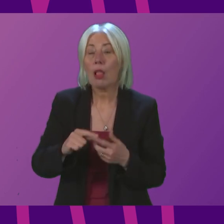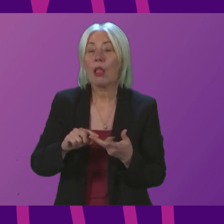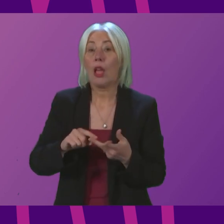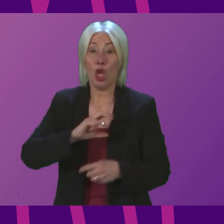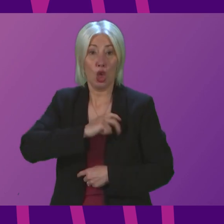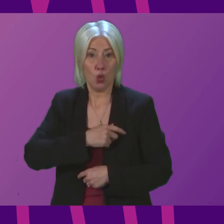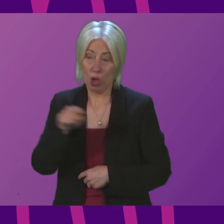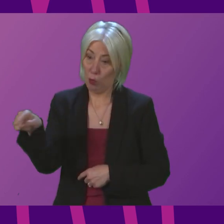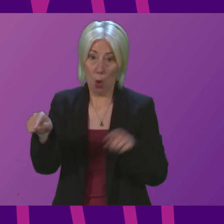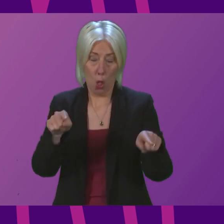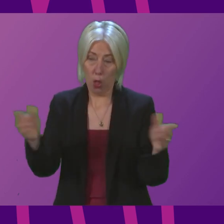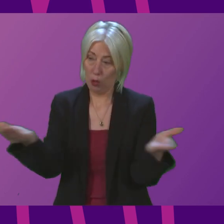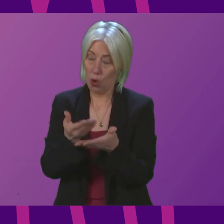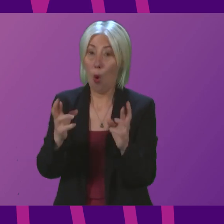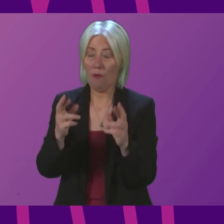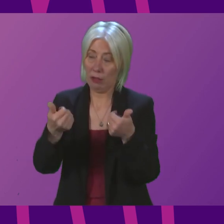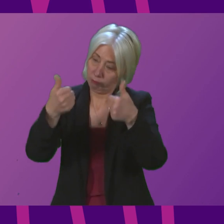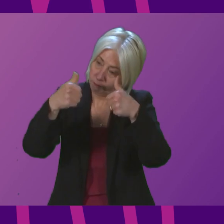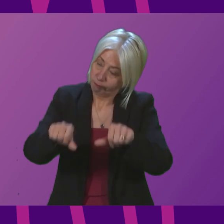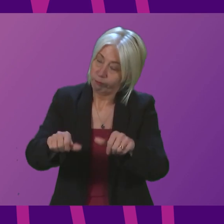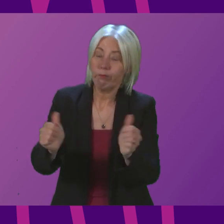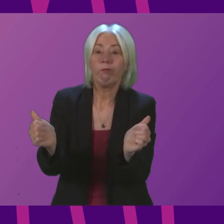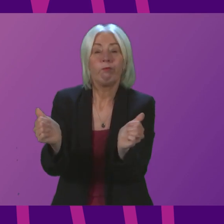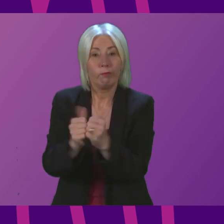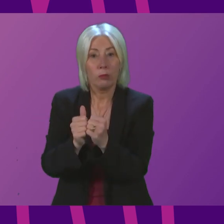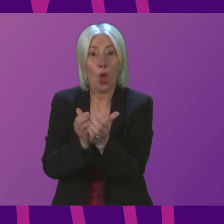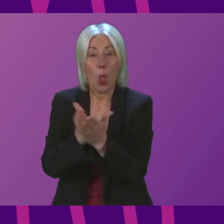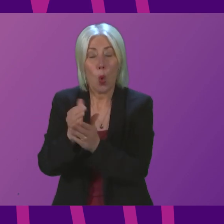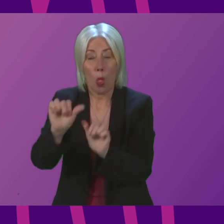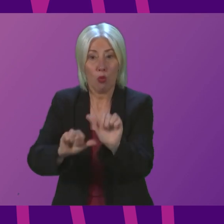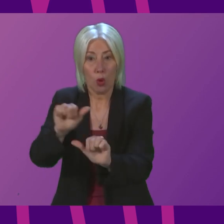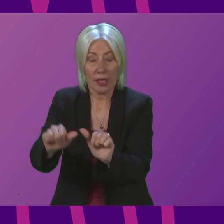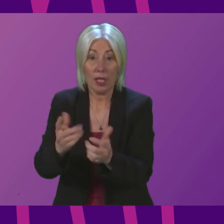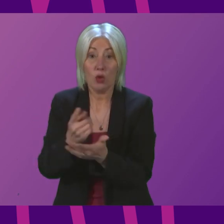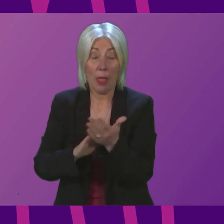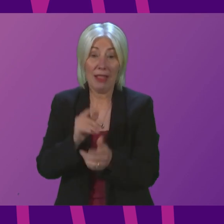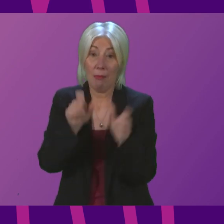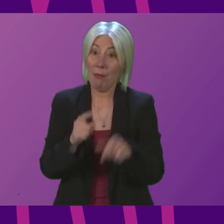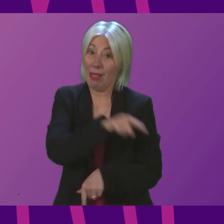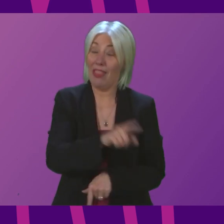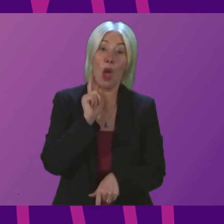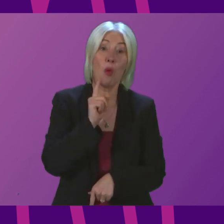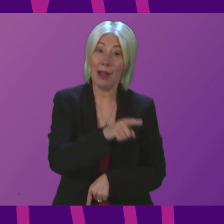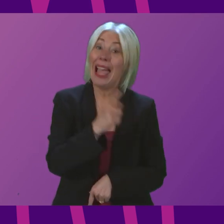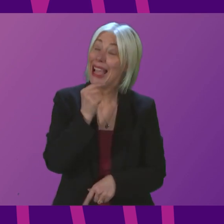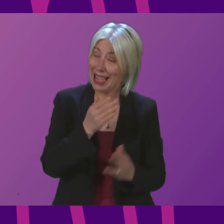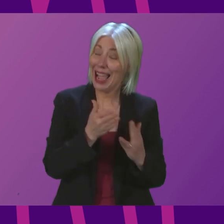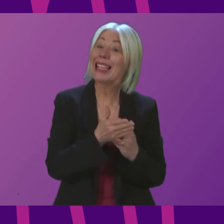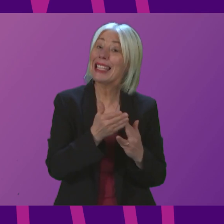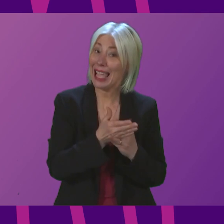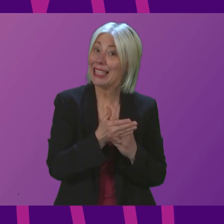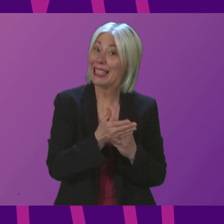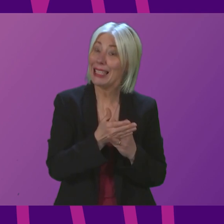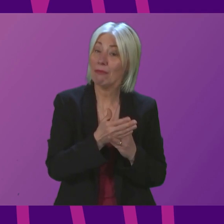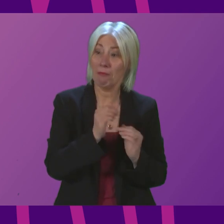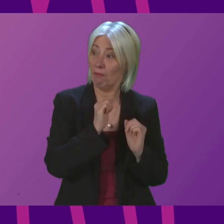unions to reach a conclusion as part of that process so that individuals like Leanne can be able to have access to the